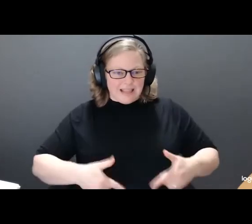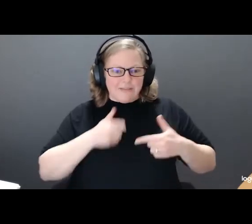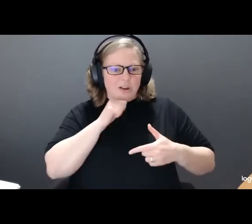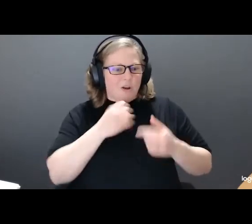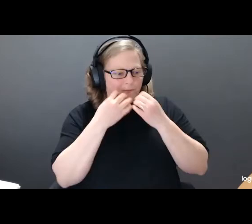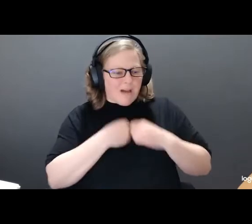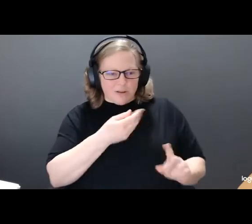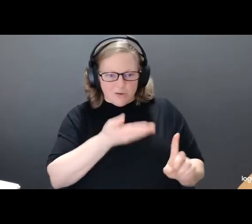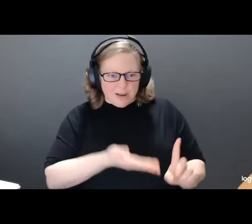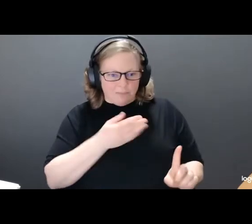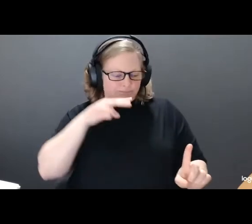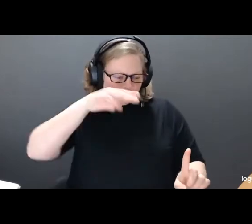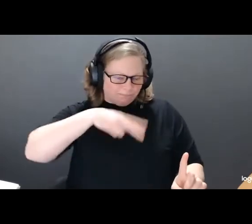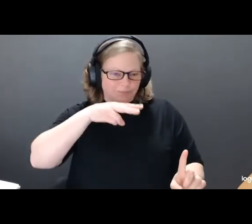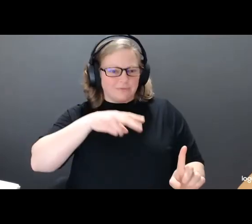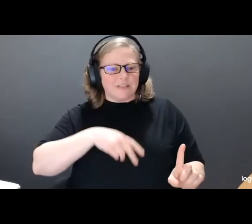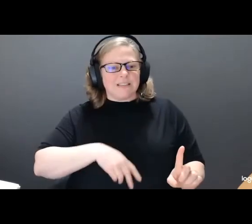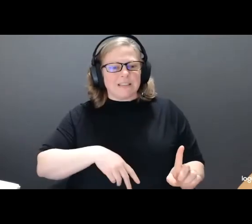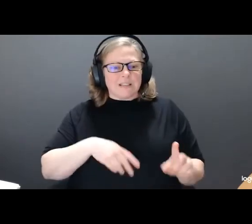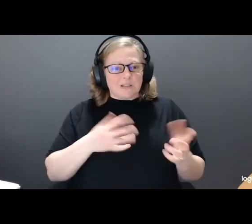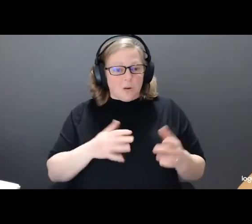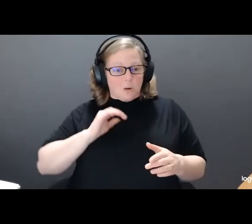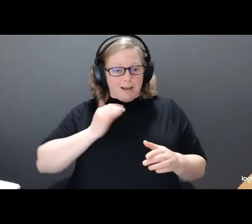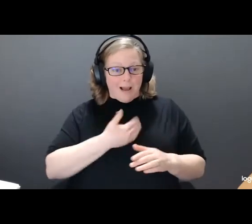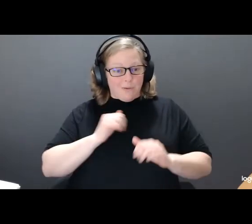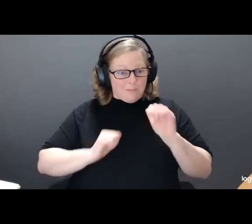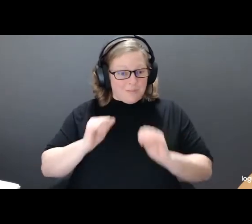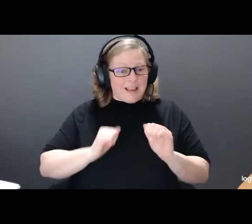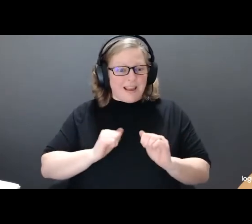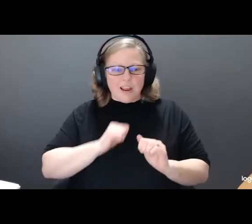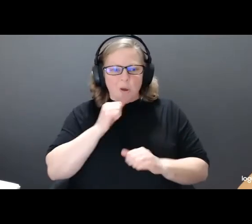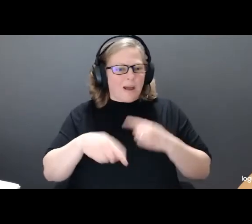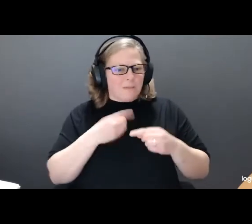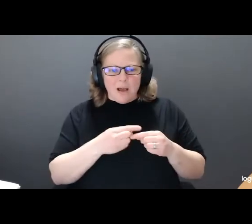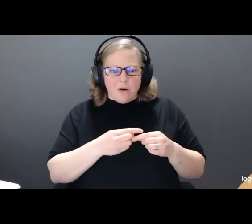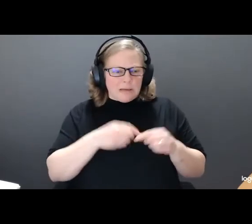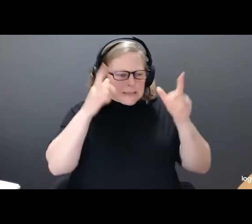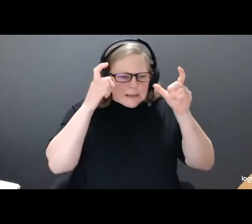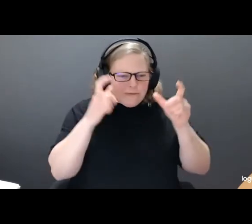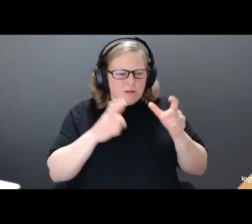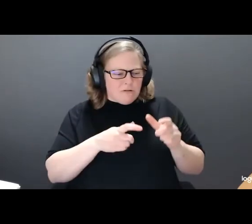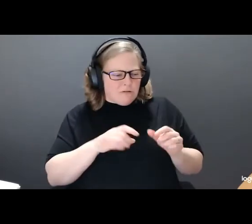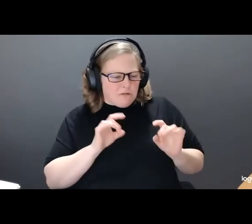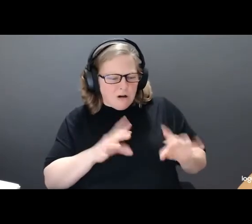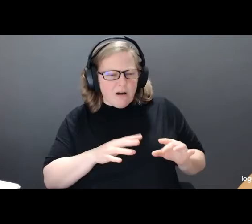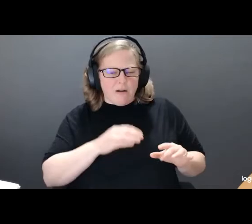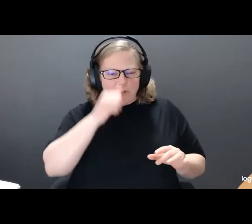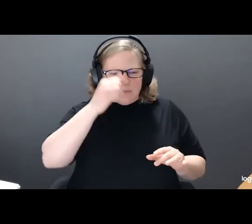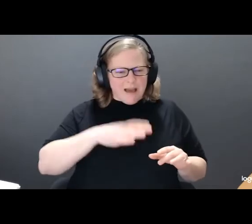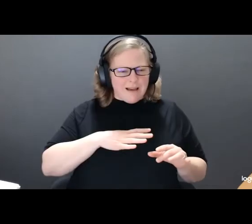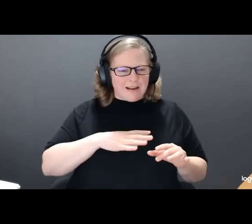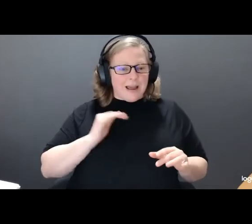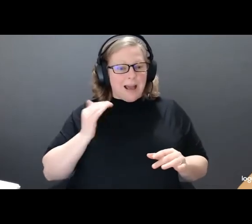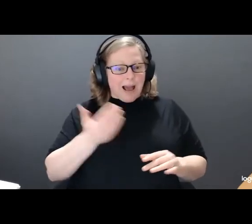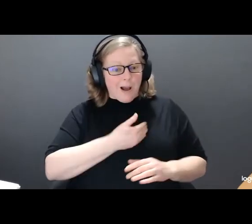bodies. rather than staging a play about a relentlessly evil, horrible man, our production of Richard III at Shakespeare in the Ruins was